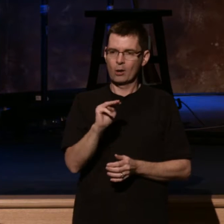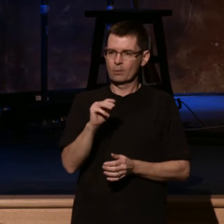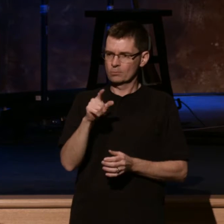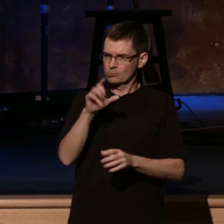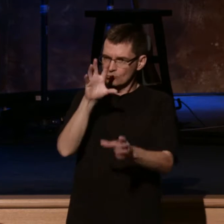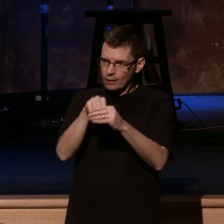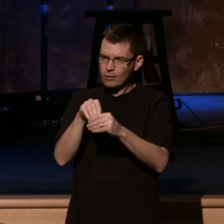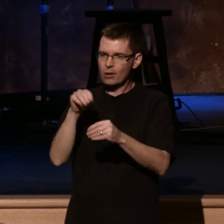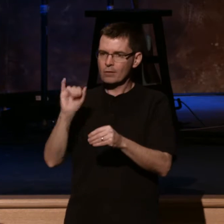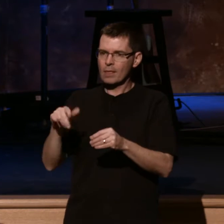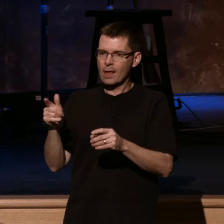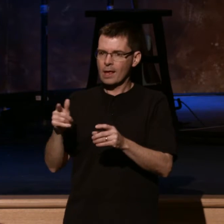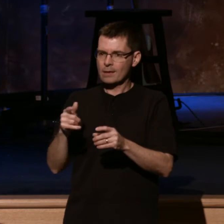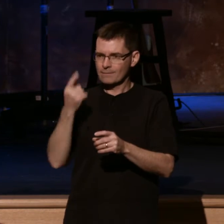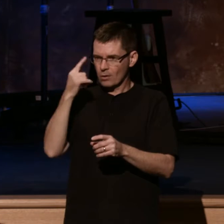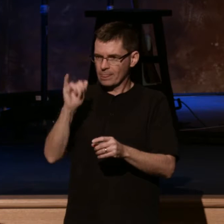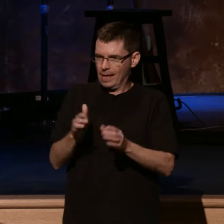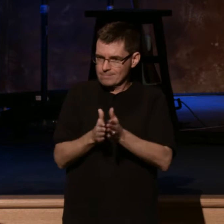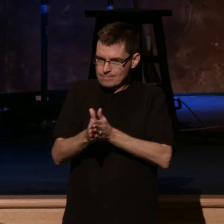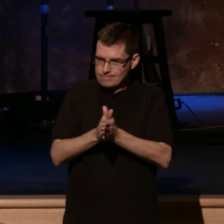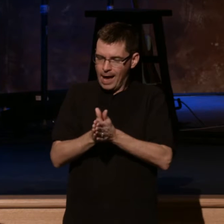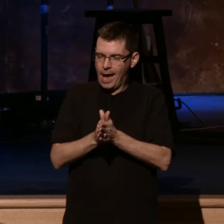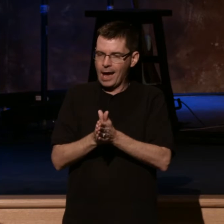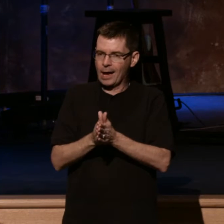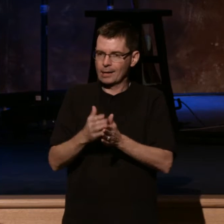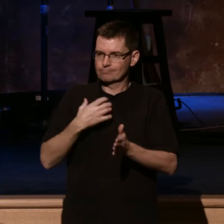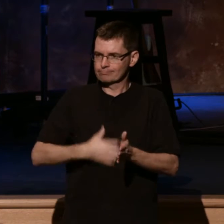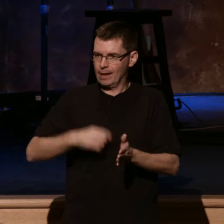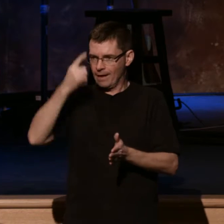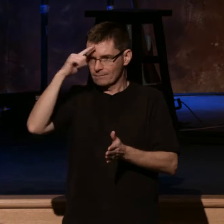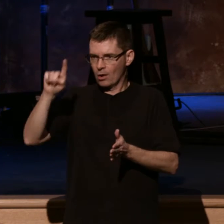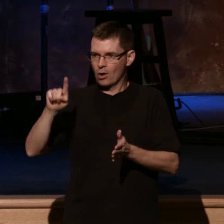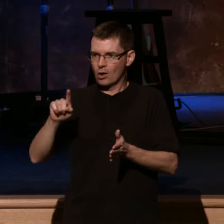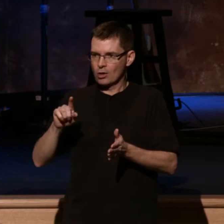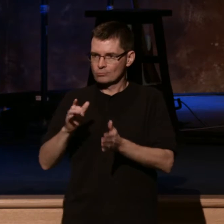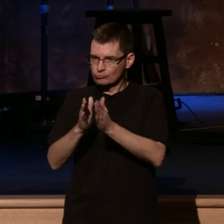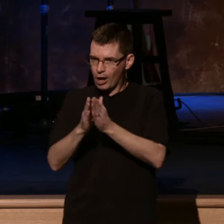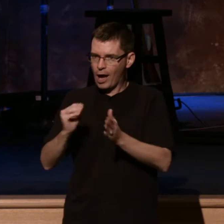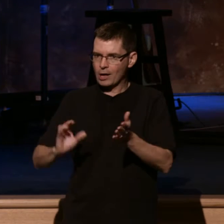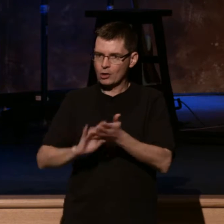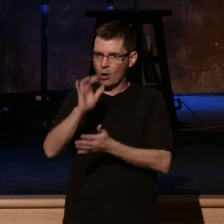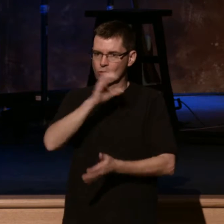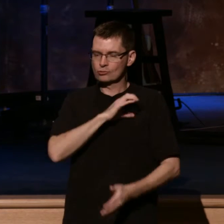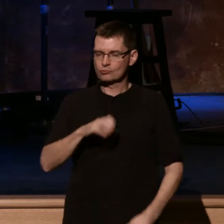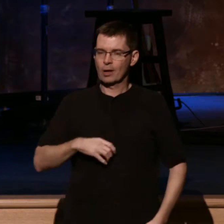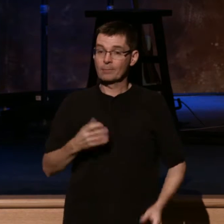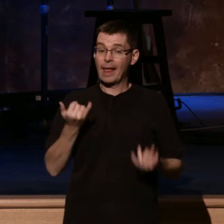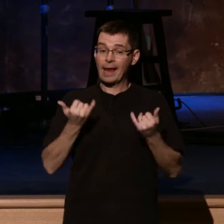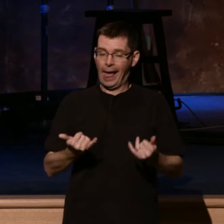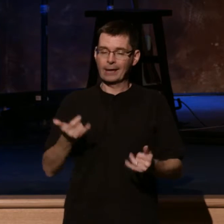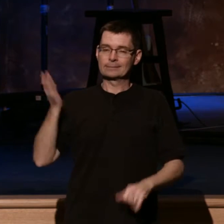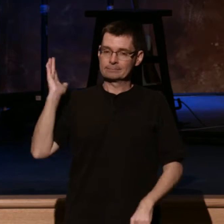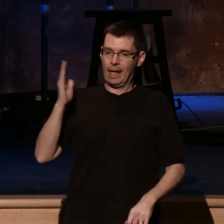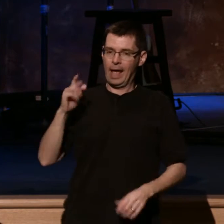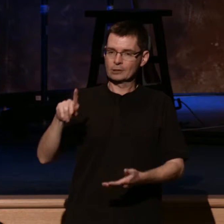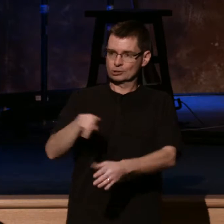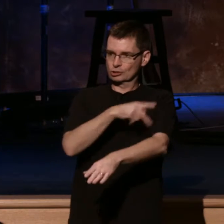fueling of our passion for the glory of Christ. So having had those announcements, would you take your Bibles? Turn with me today to Psalm 85.